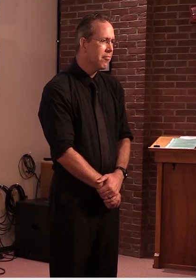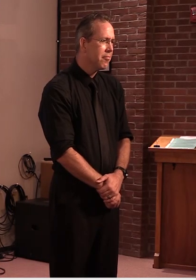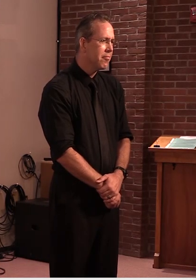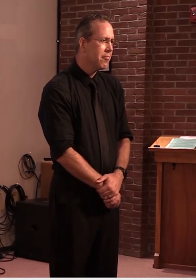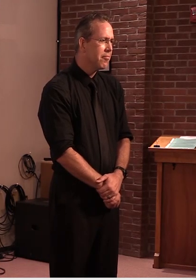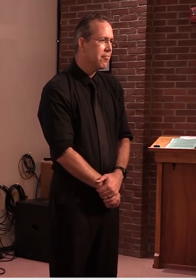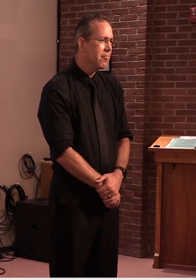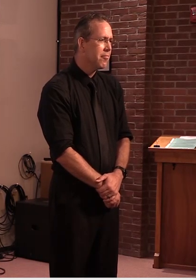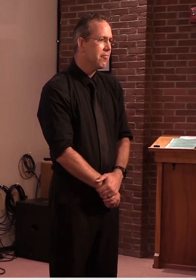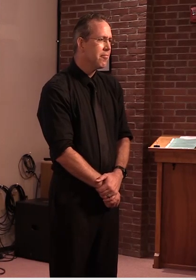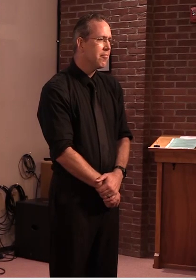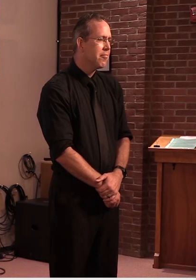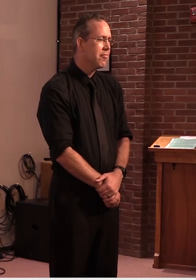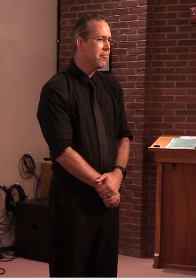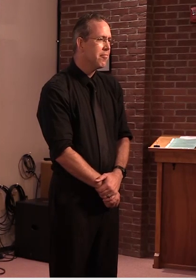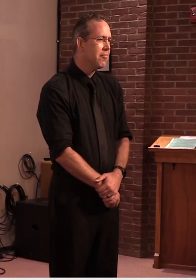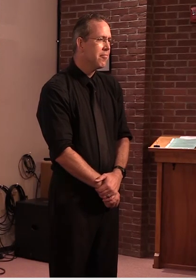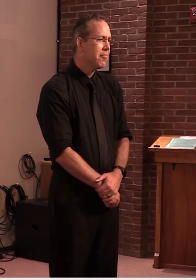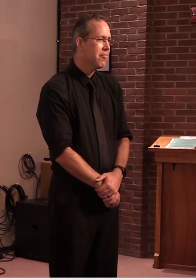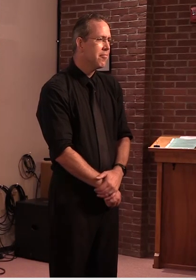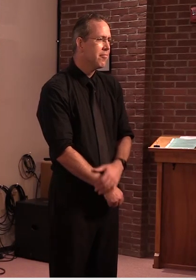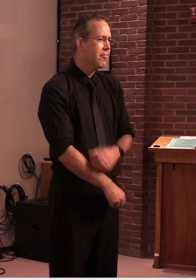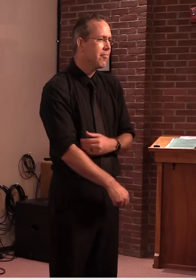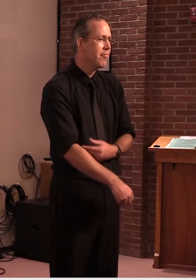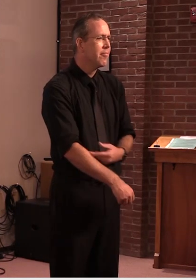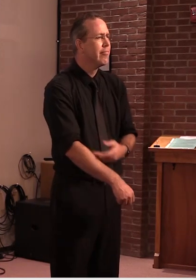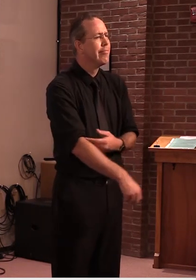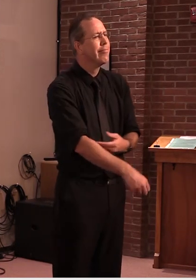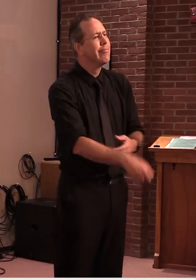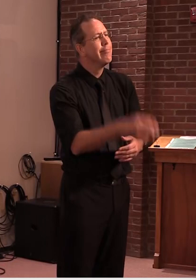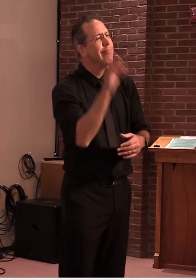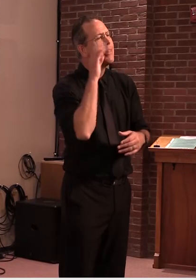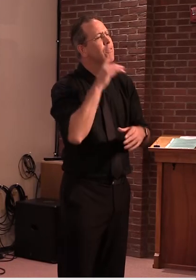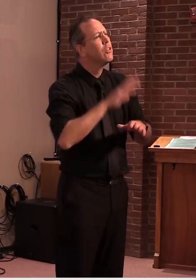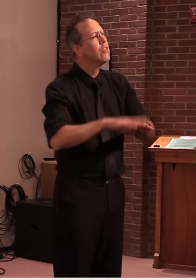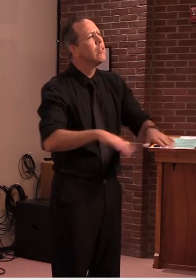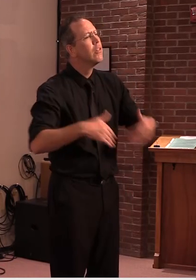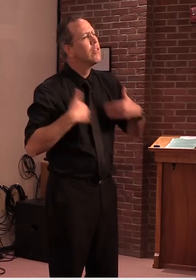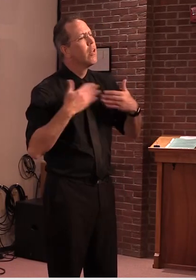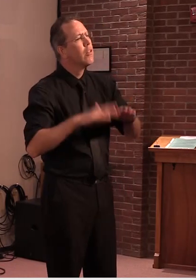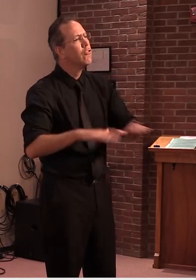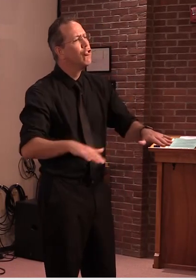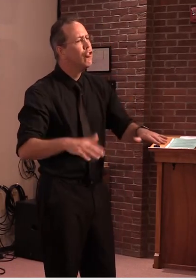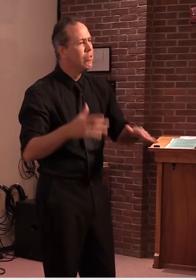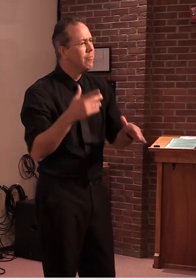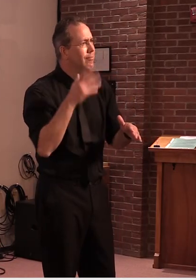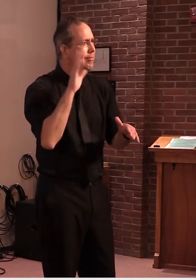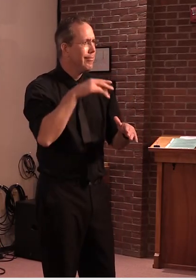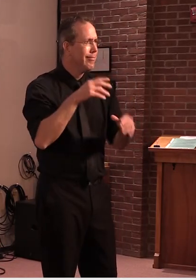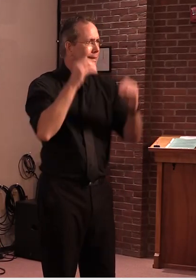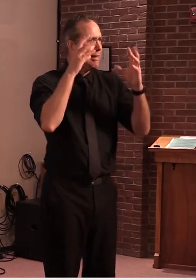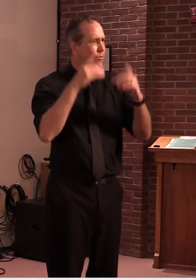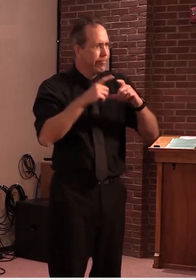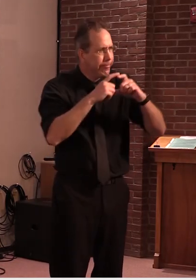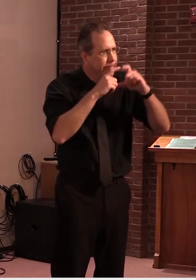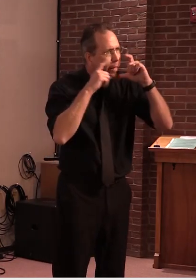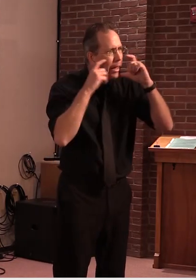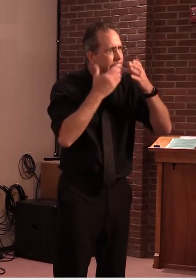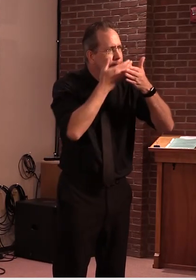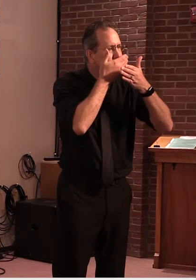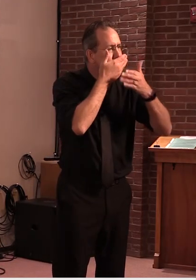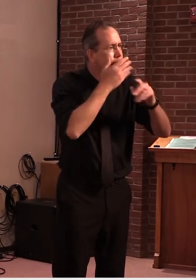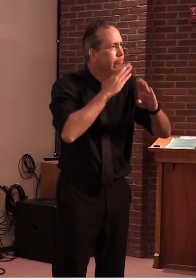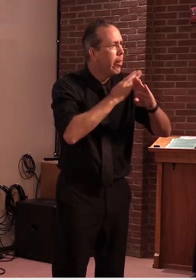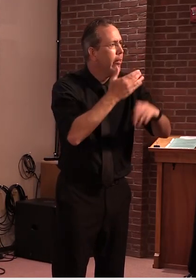give students clues about how they're doing yeah that's a great point um